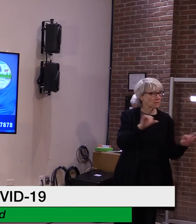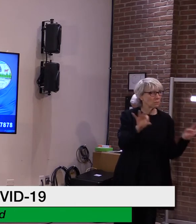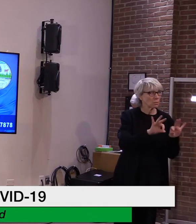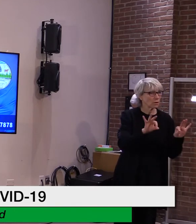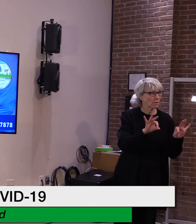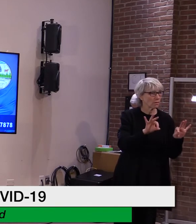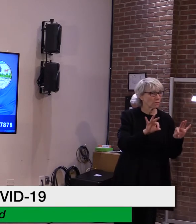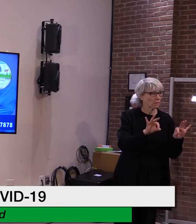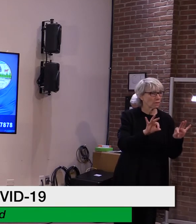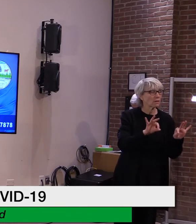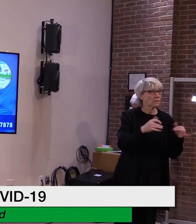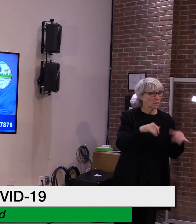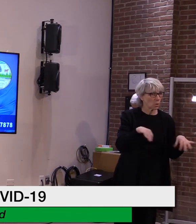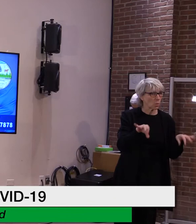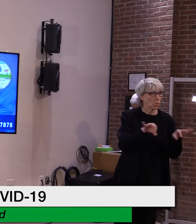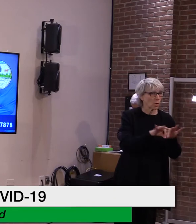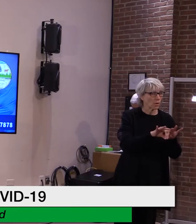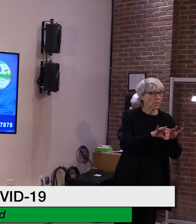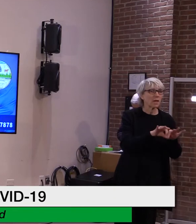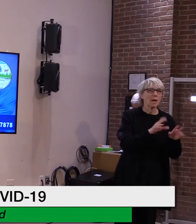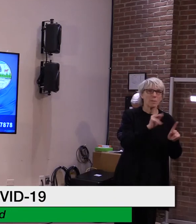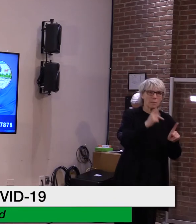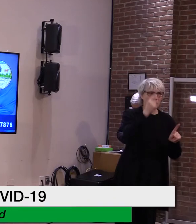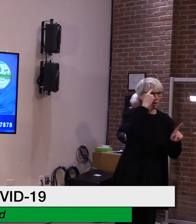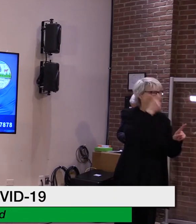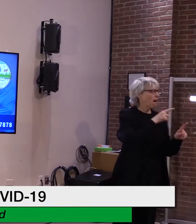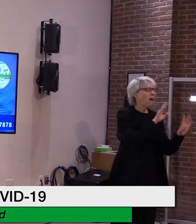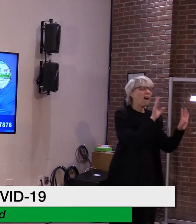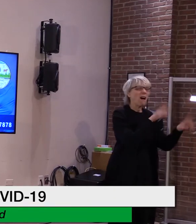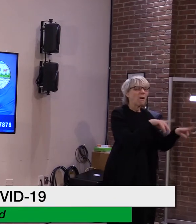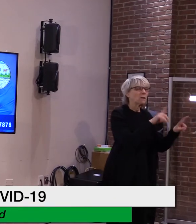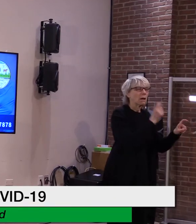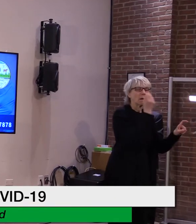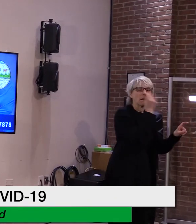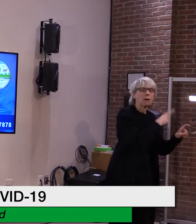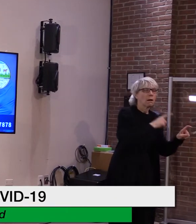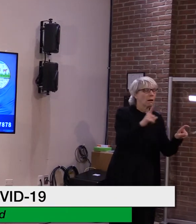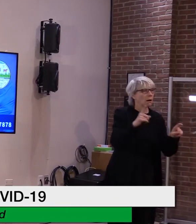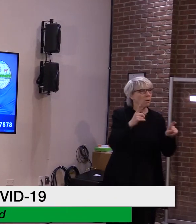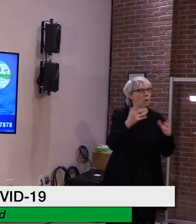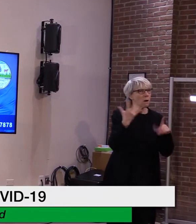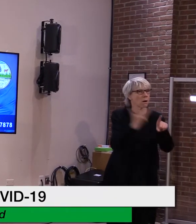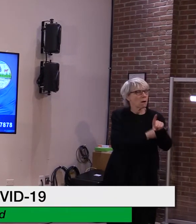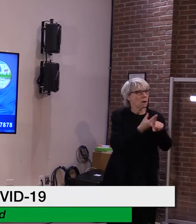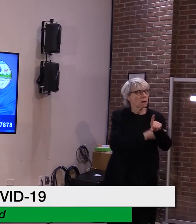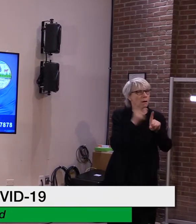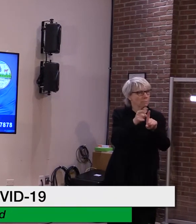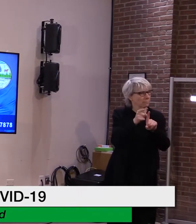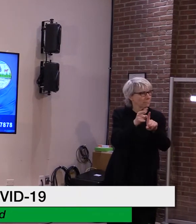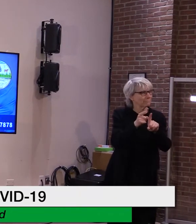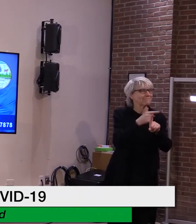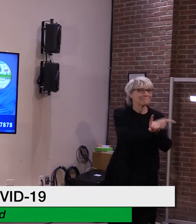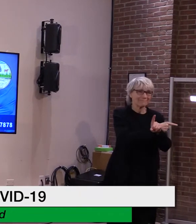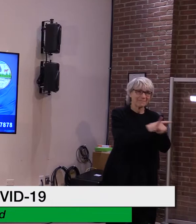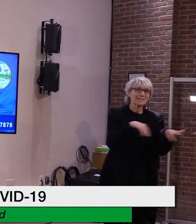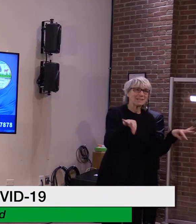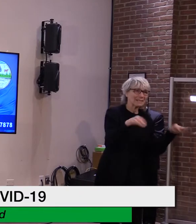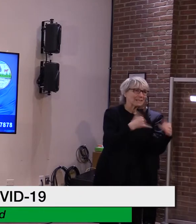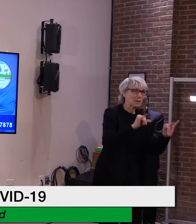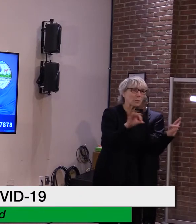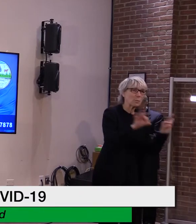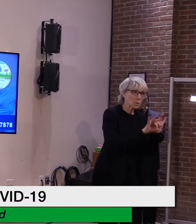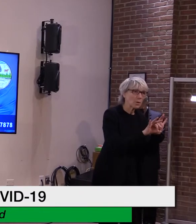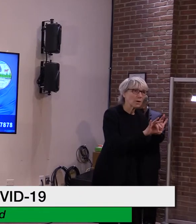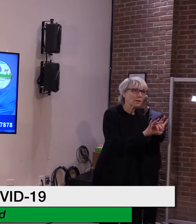excitement and anticipation of vaccination, it is so easy for the fundamentals, like testing, to be forgotten or to feel that they are no